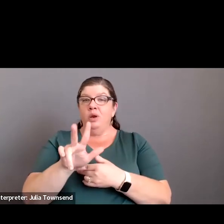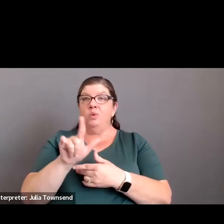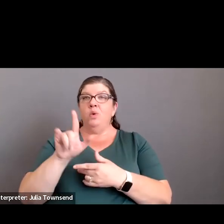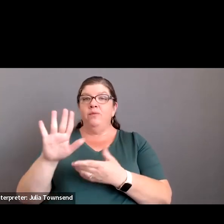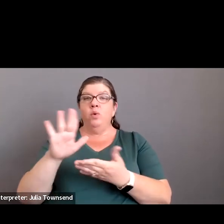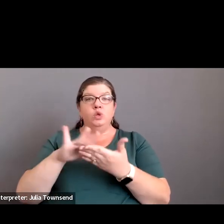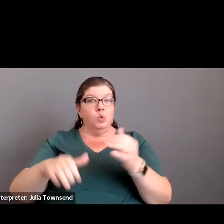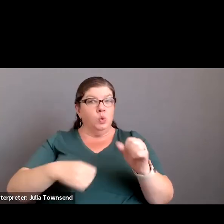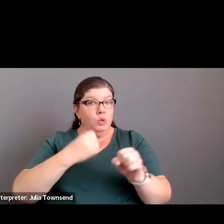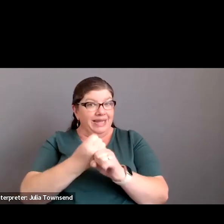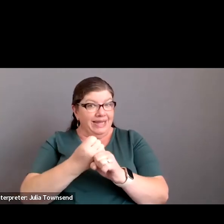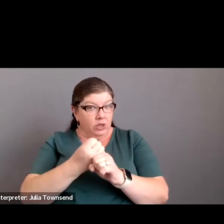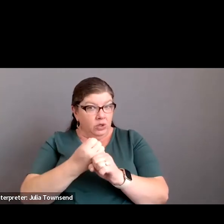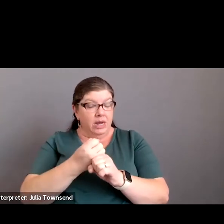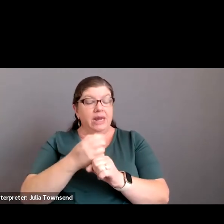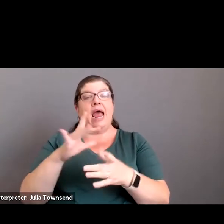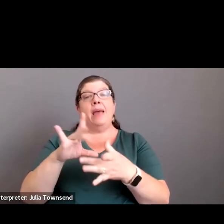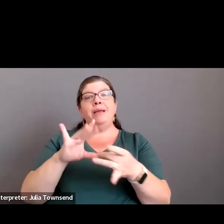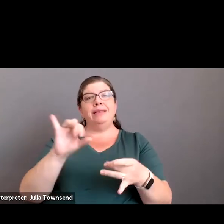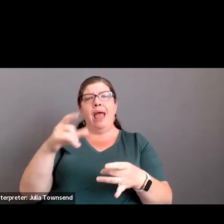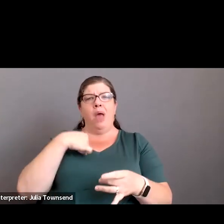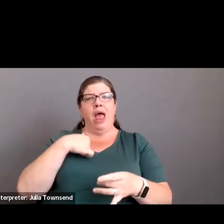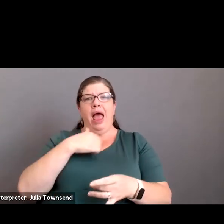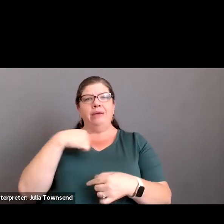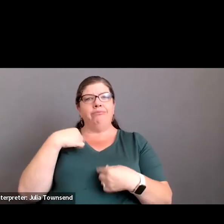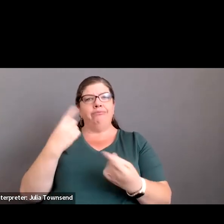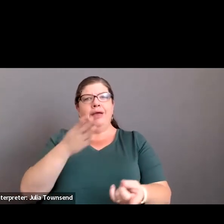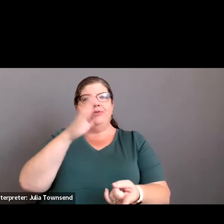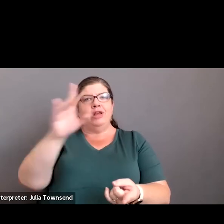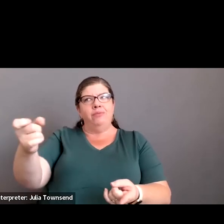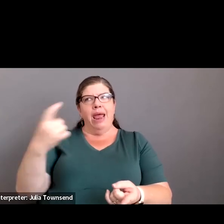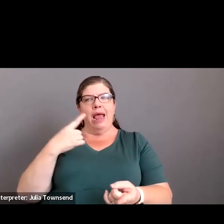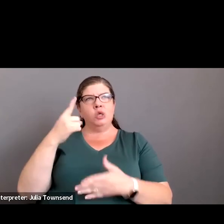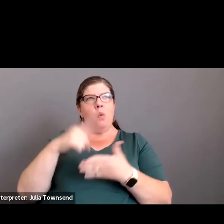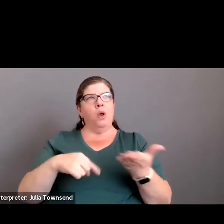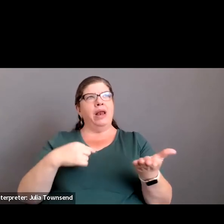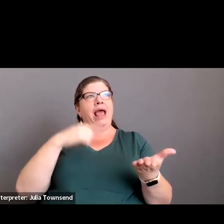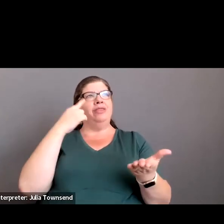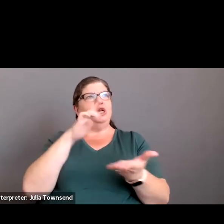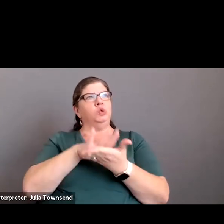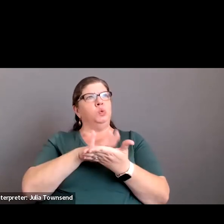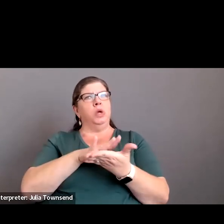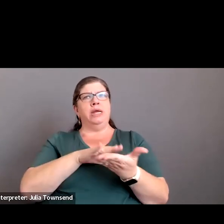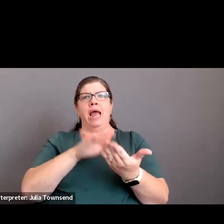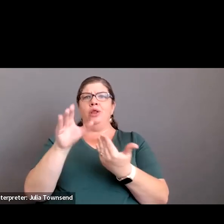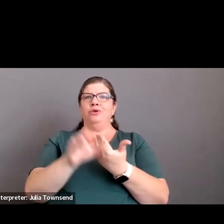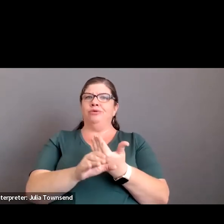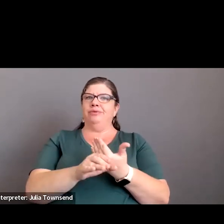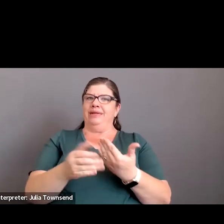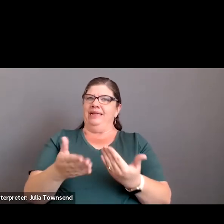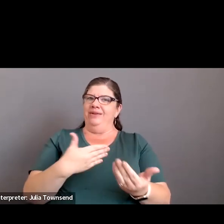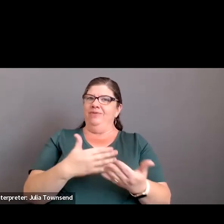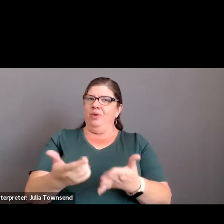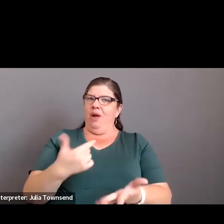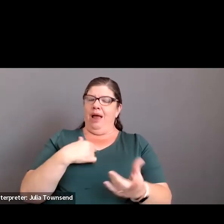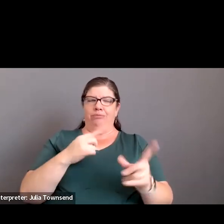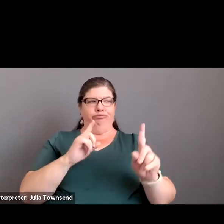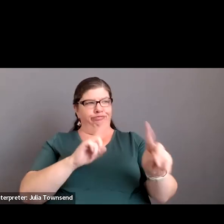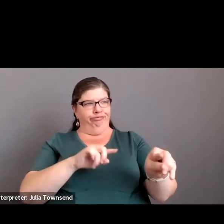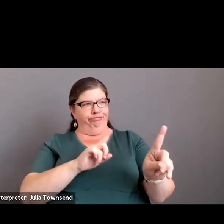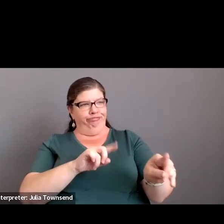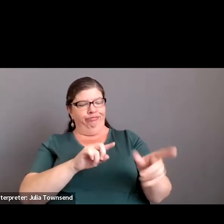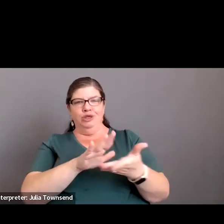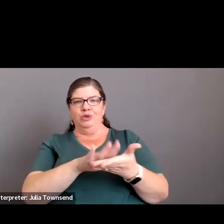year. And I mentioned that because I've never been asked what I think of a school calendar, even though I'm attending